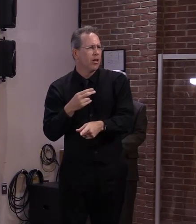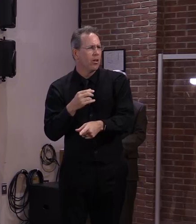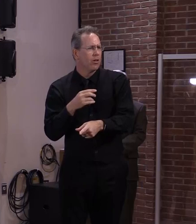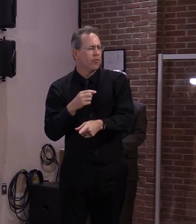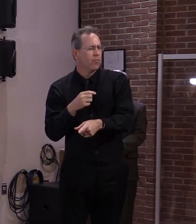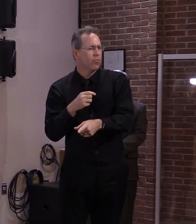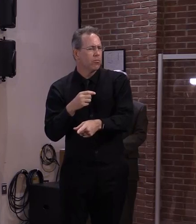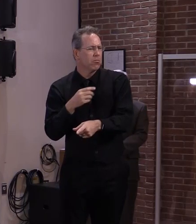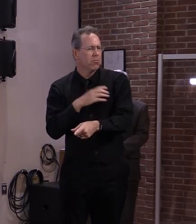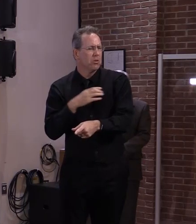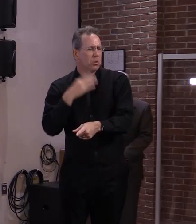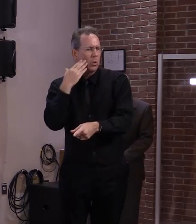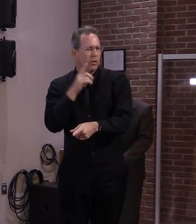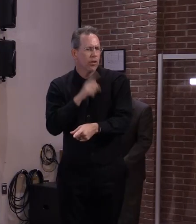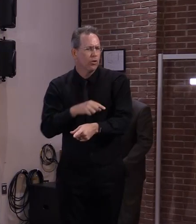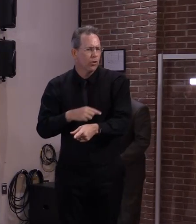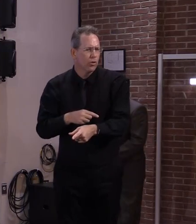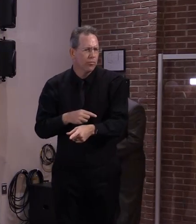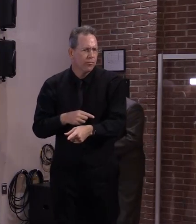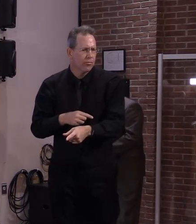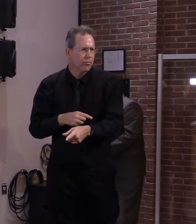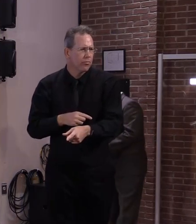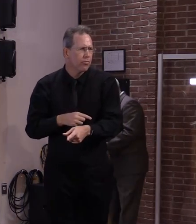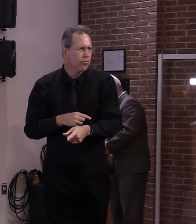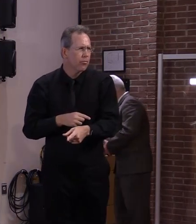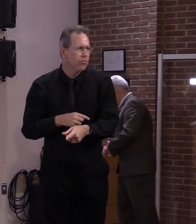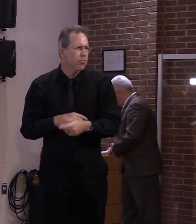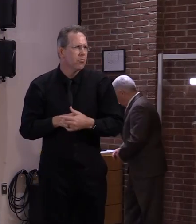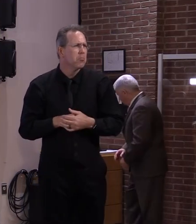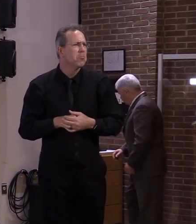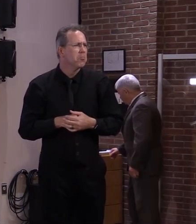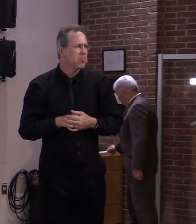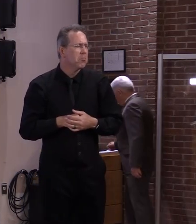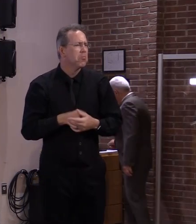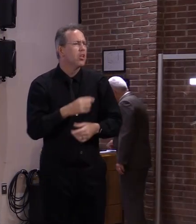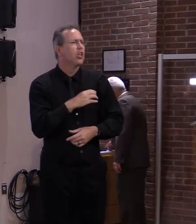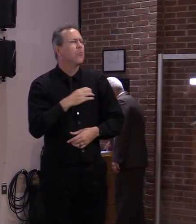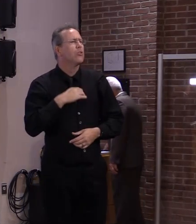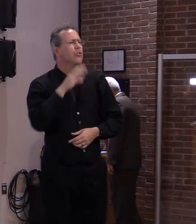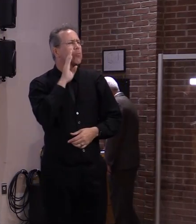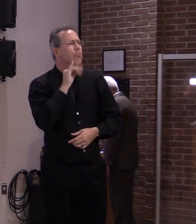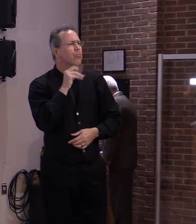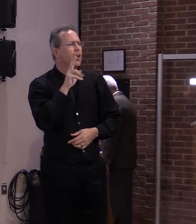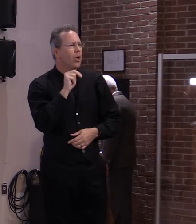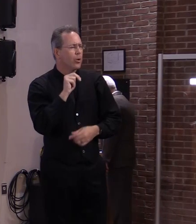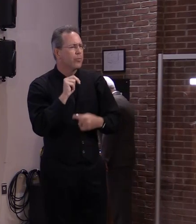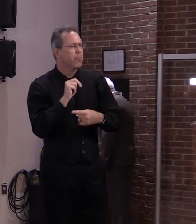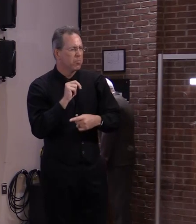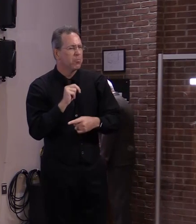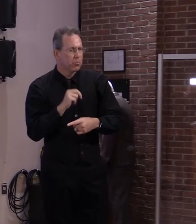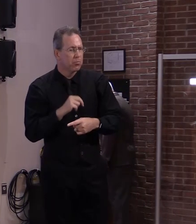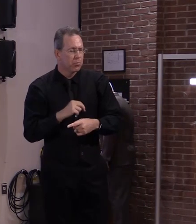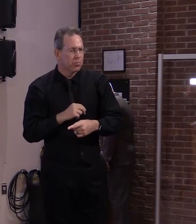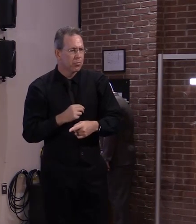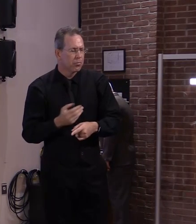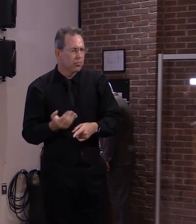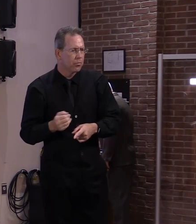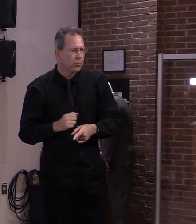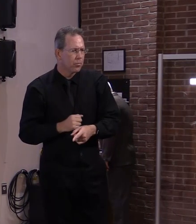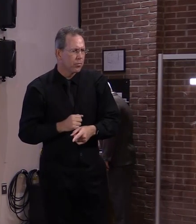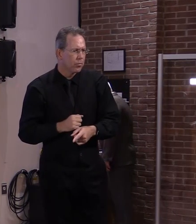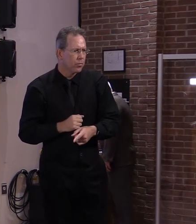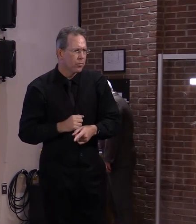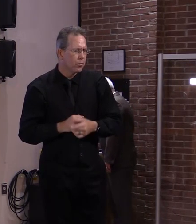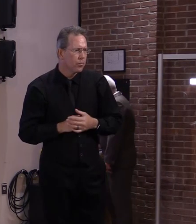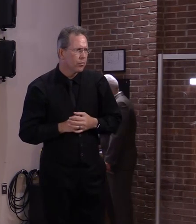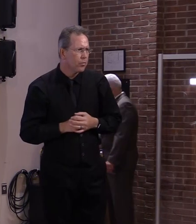thank you governor um yes sean brown commissioner um in terms of the number of households that will